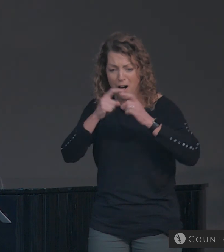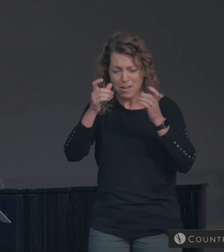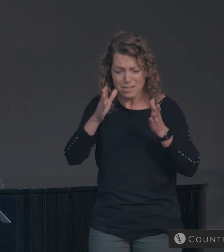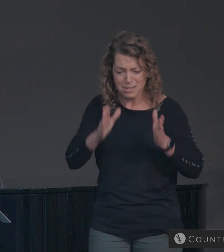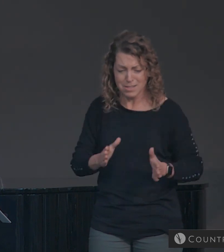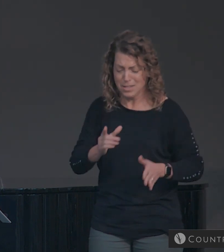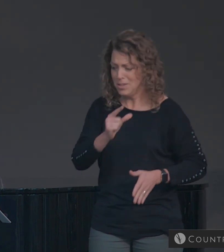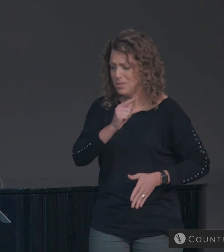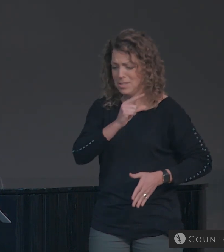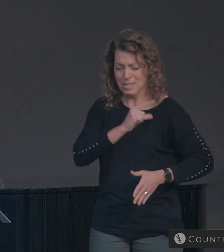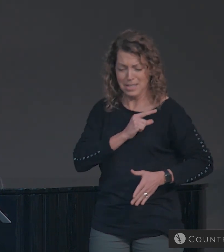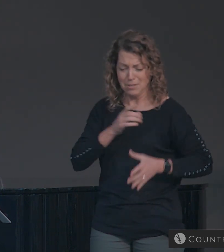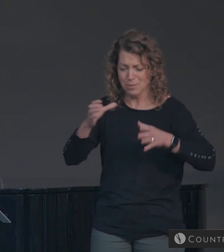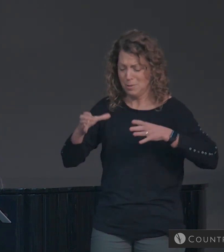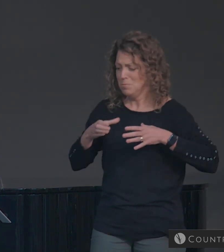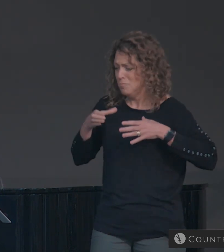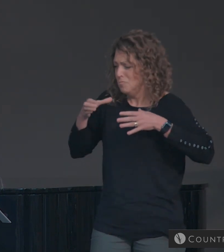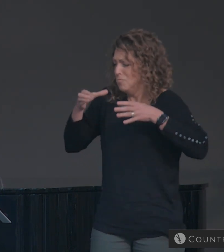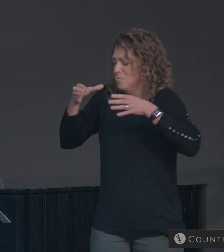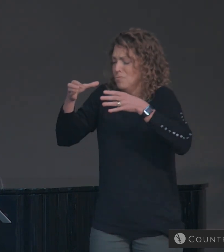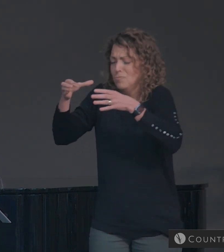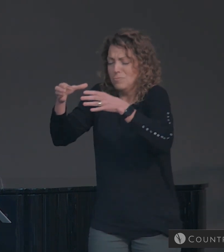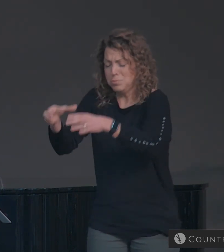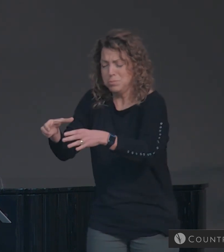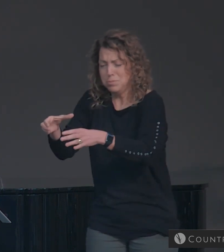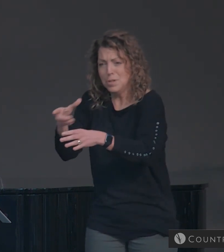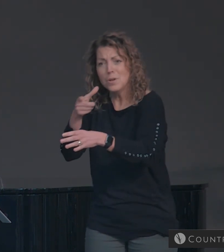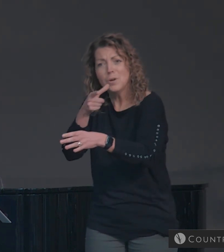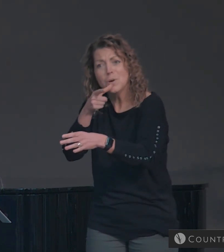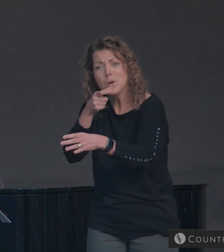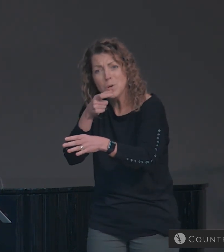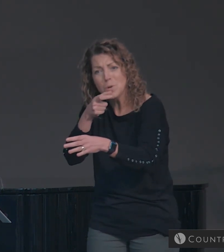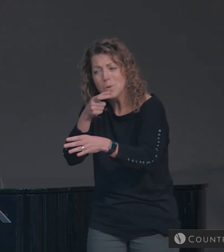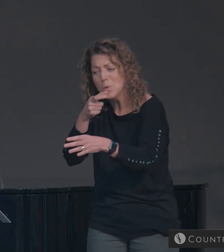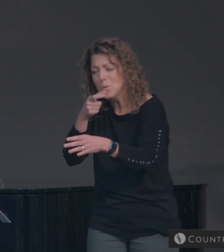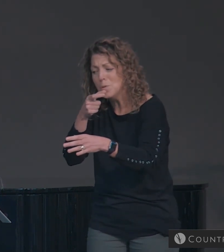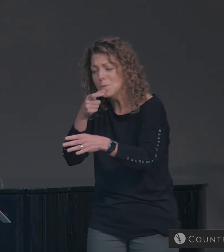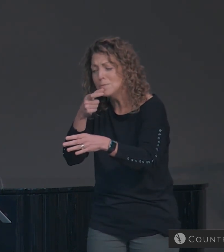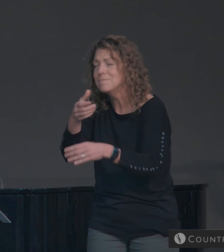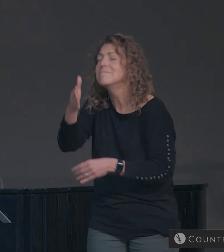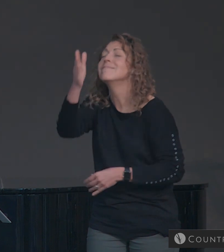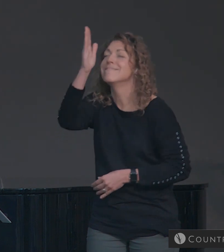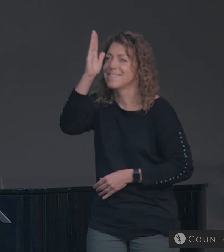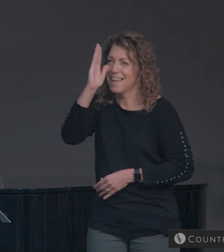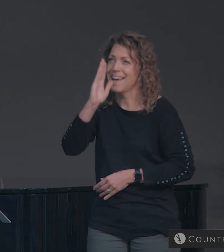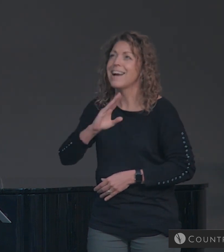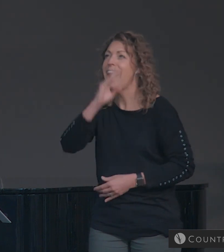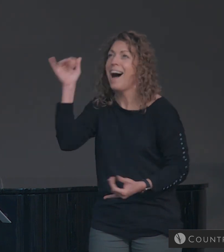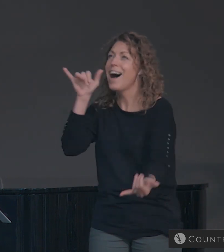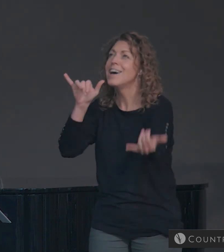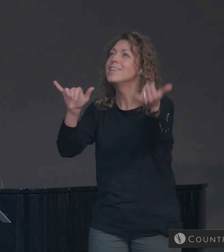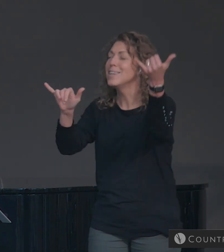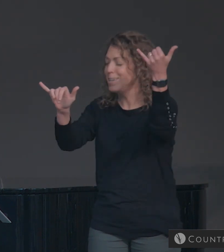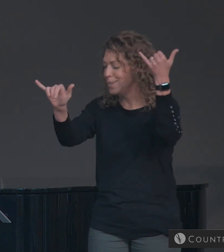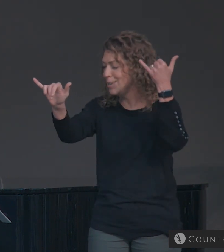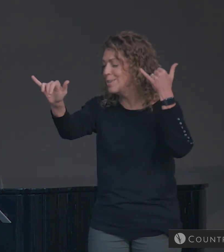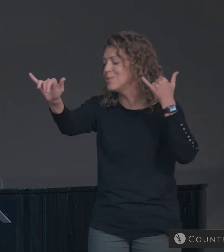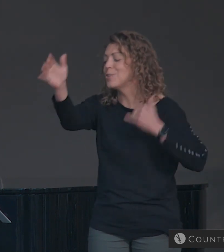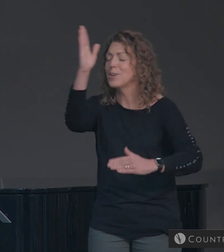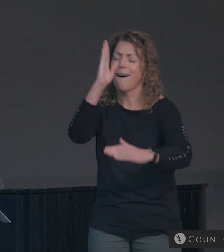Bearing all the guilt of sinful men God